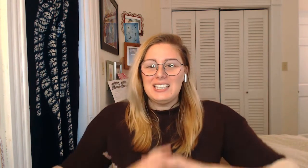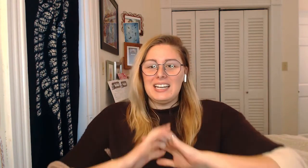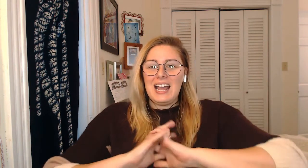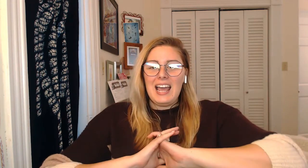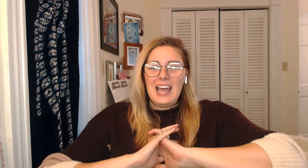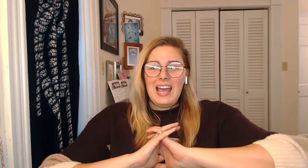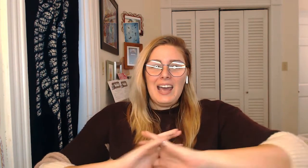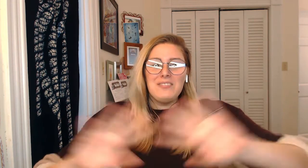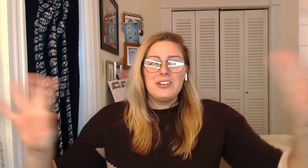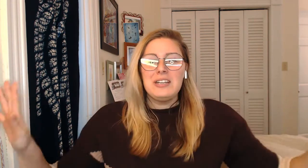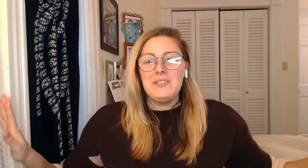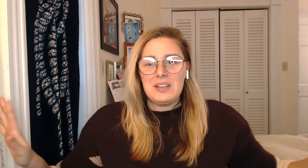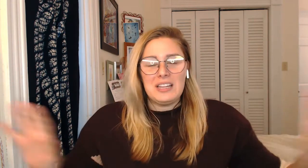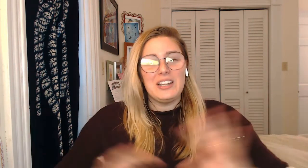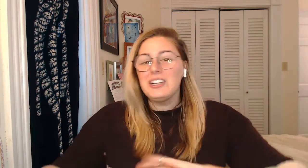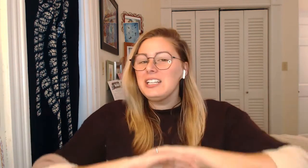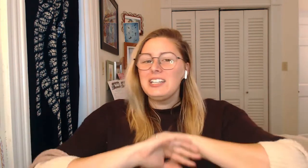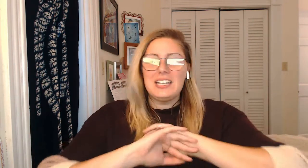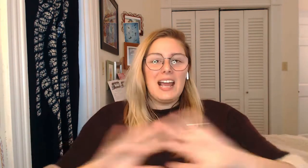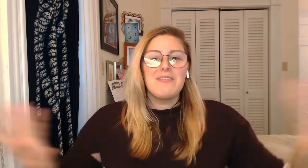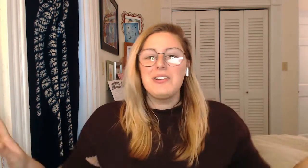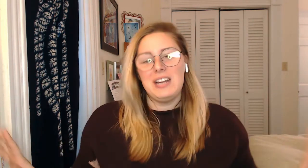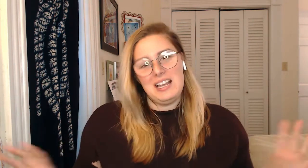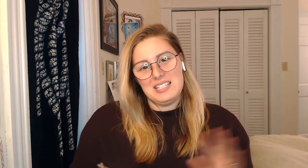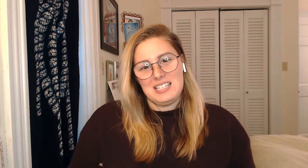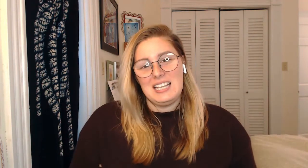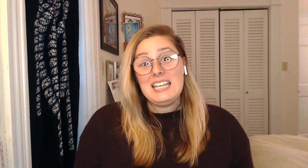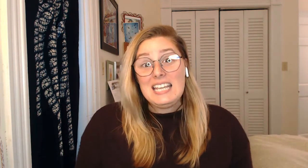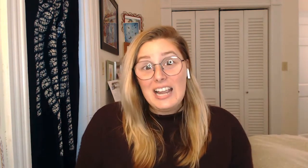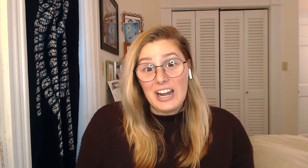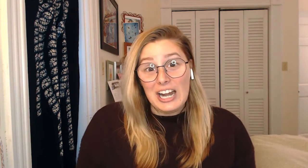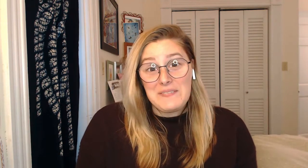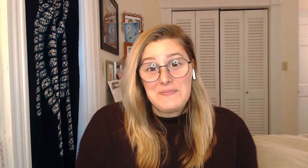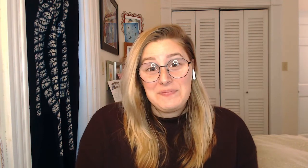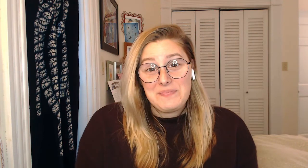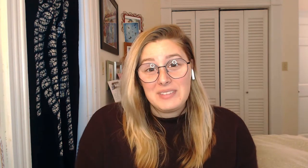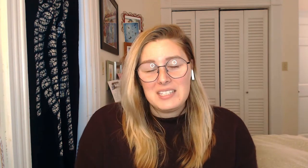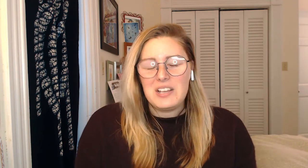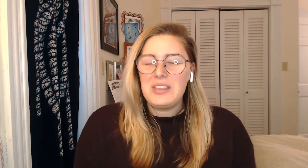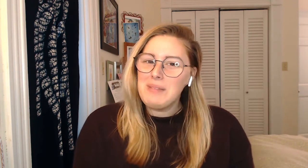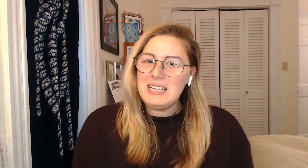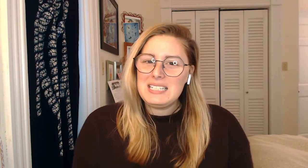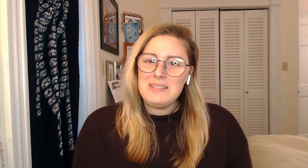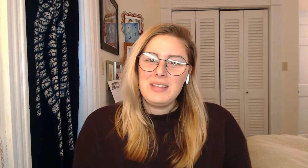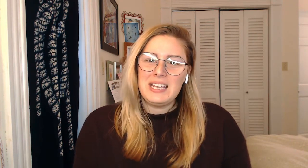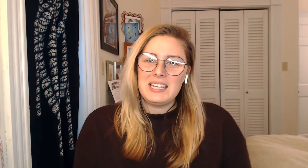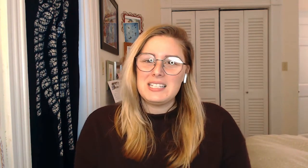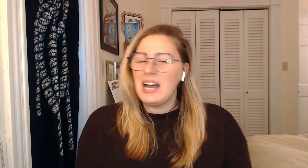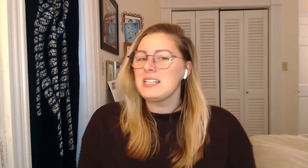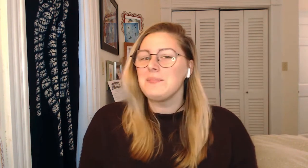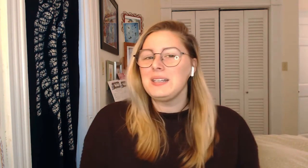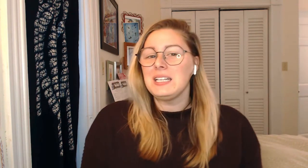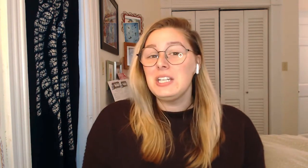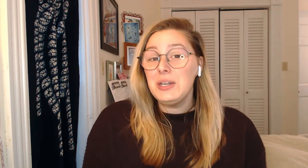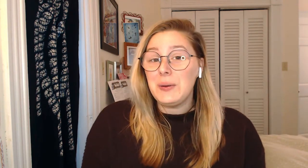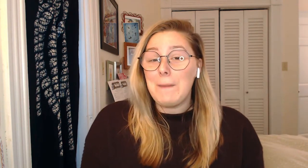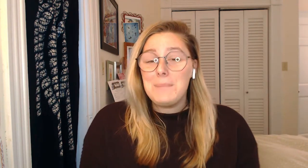every, like earlier than everyone else here. So that might seem like it's not something new, but